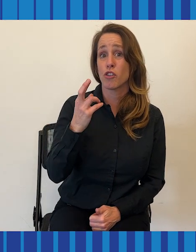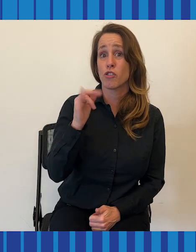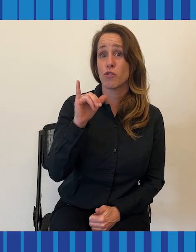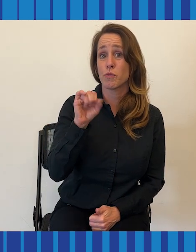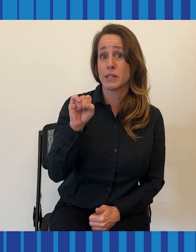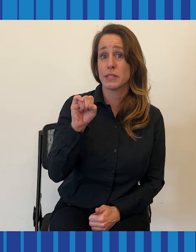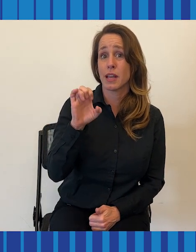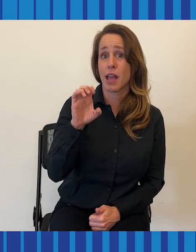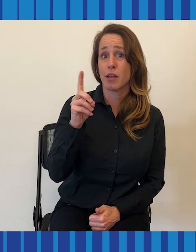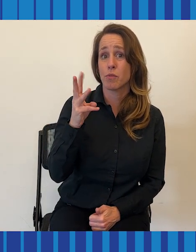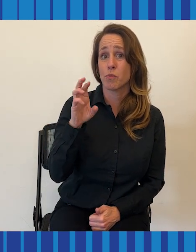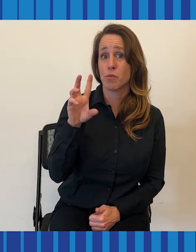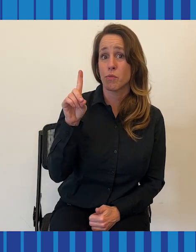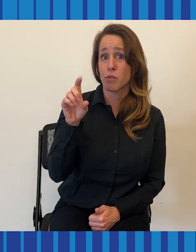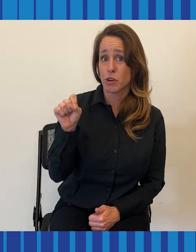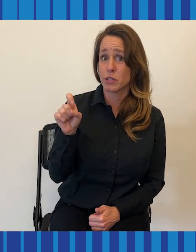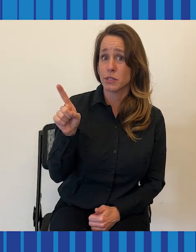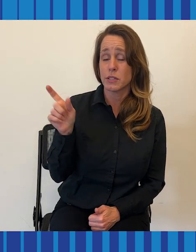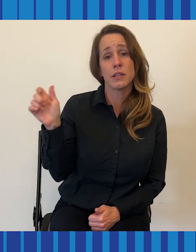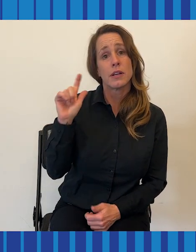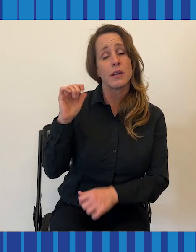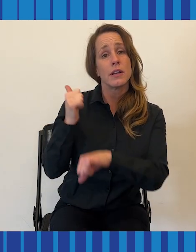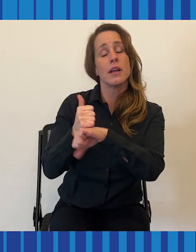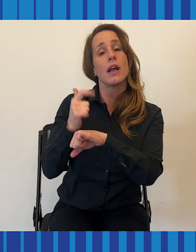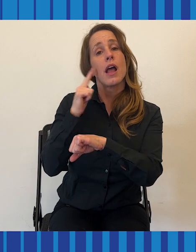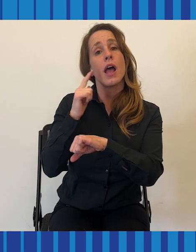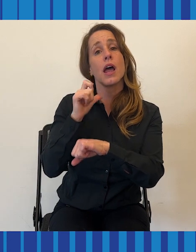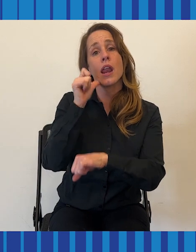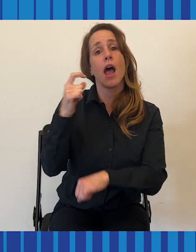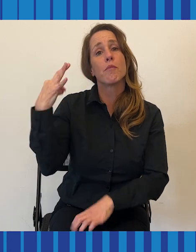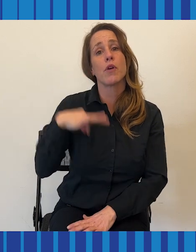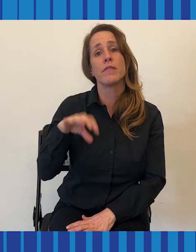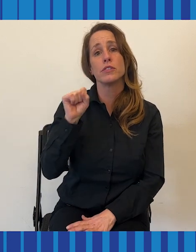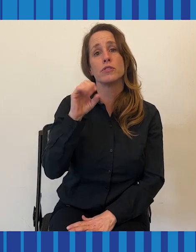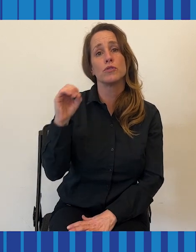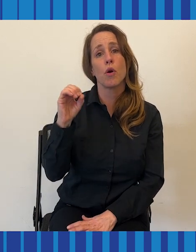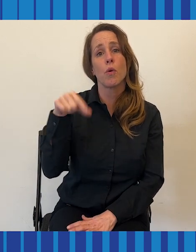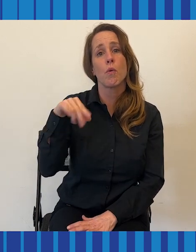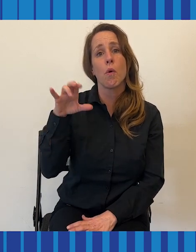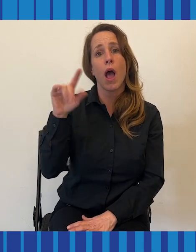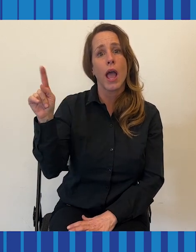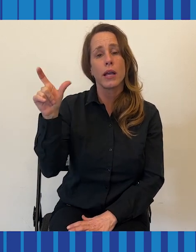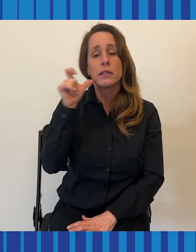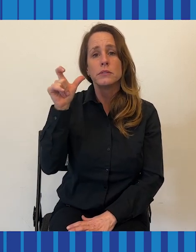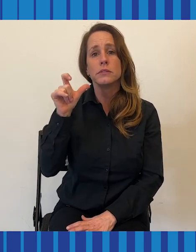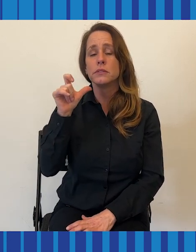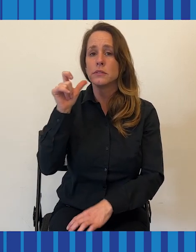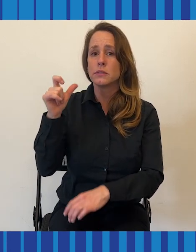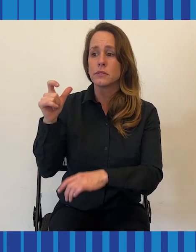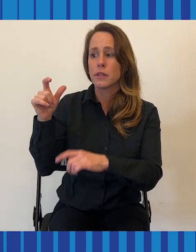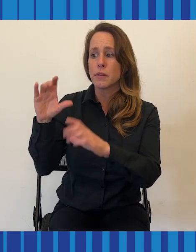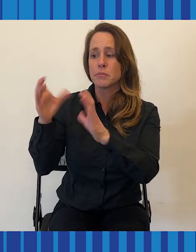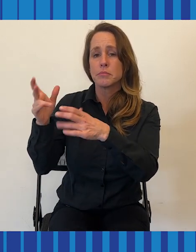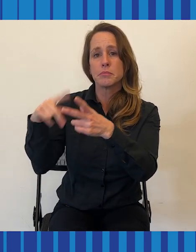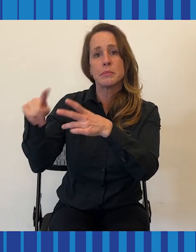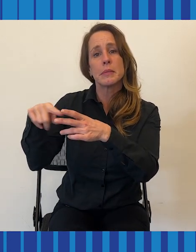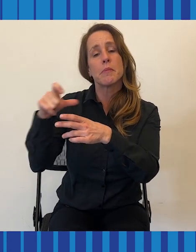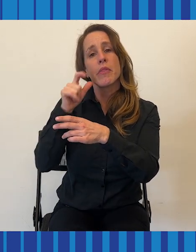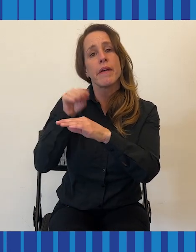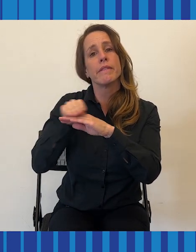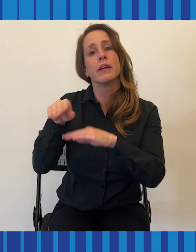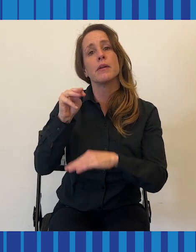That is Chris Edwards. He founded So Quiet, a non-profit in St. Louis that helps people who are affected by misophonia,